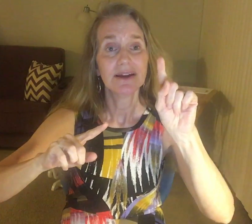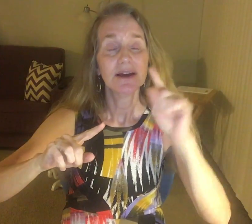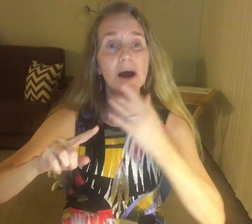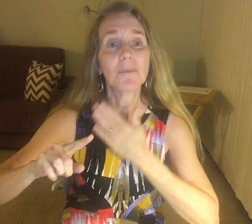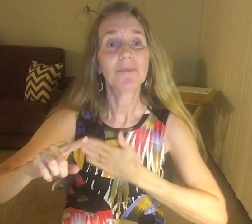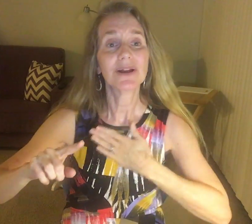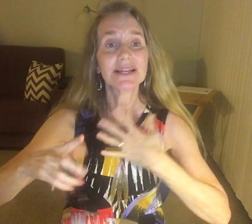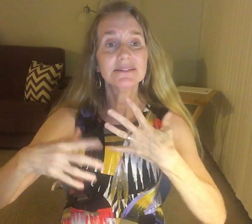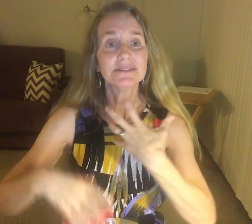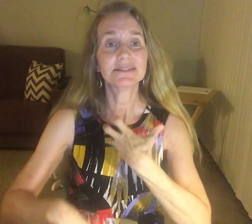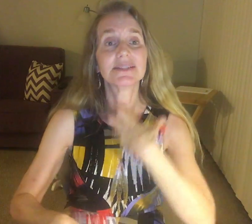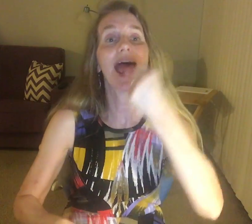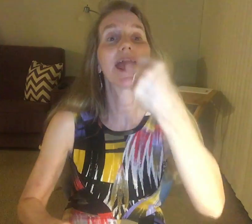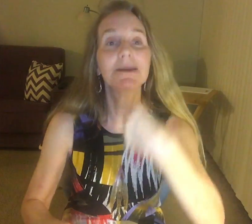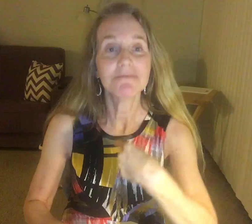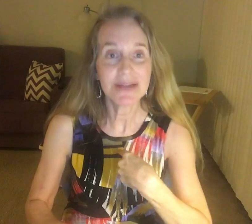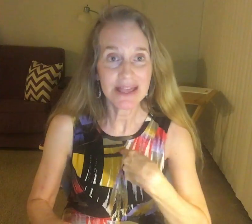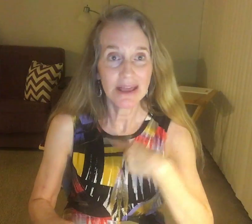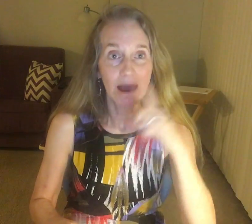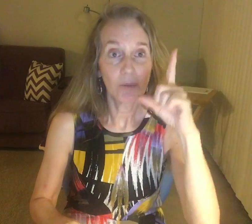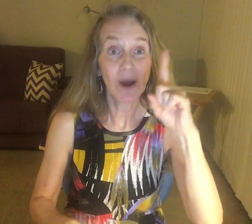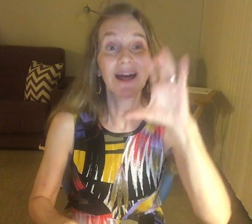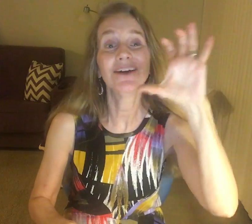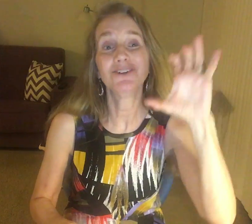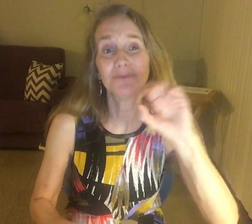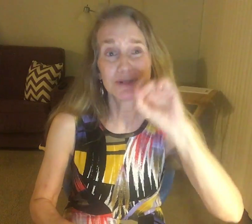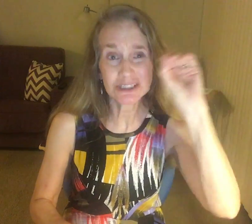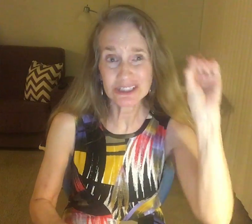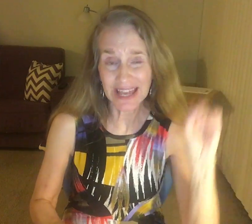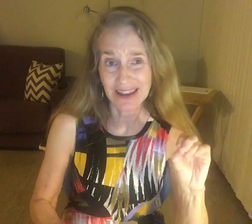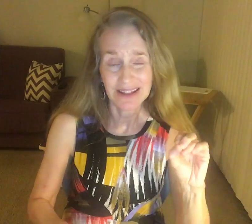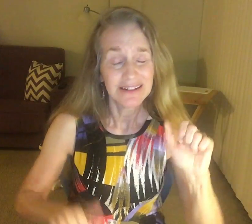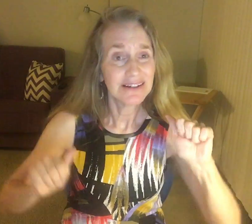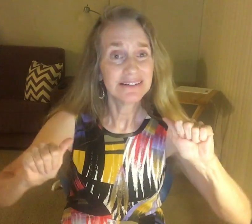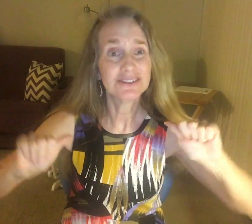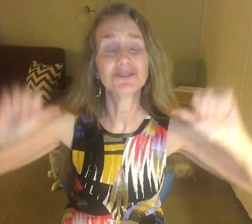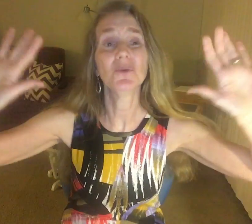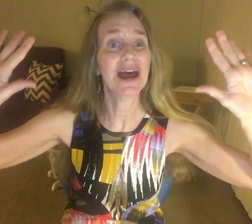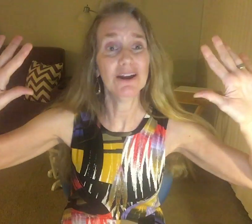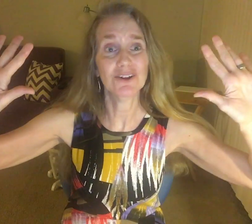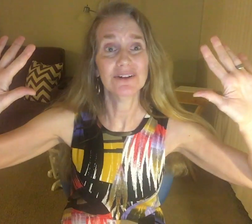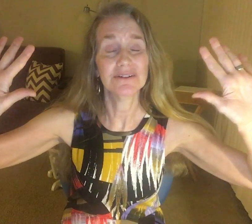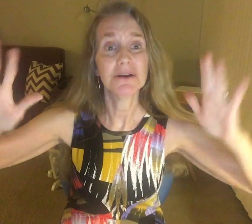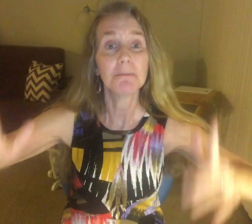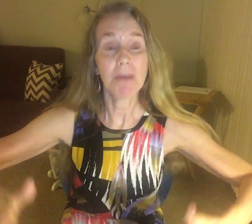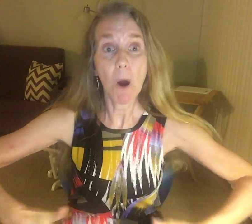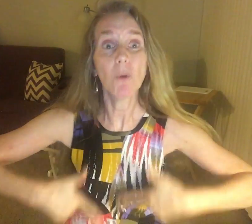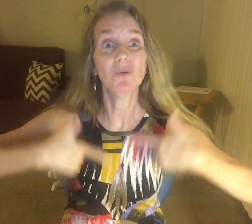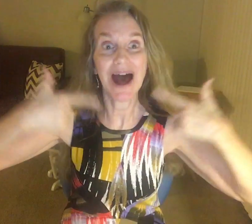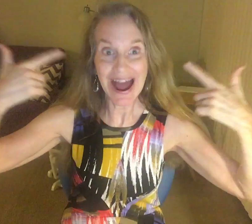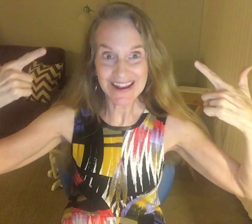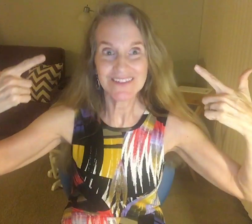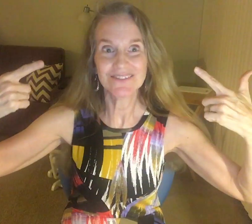Please take me one hundred percent. And I surrounded, my whole life,